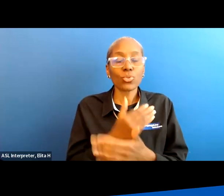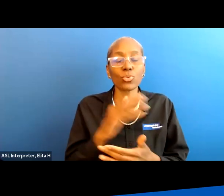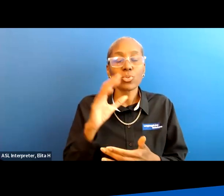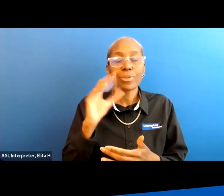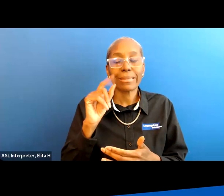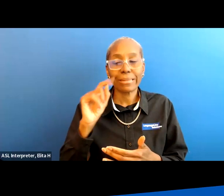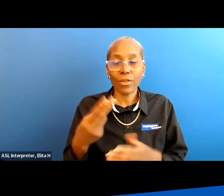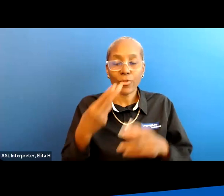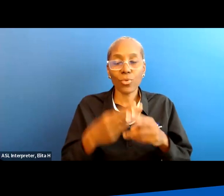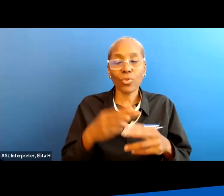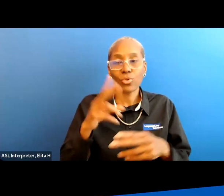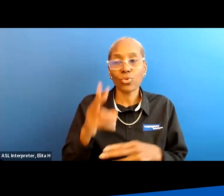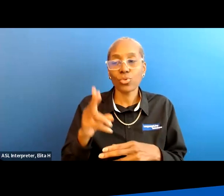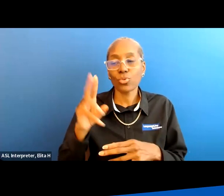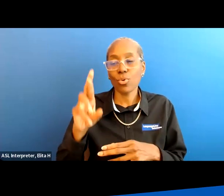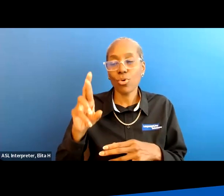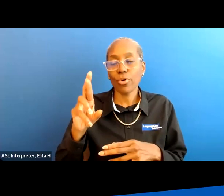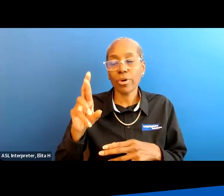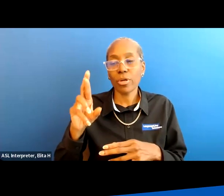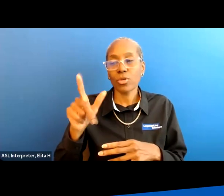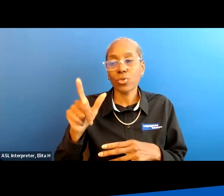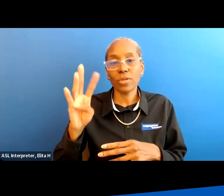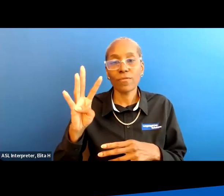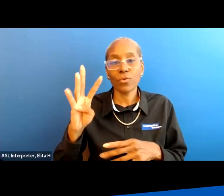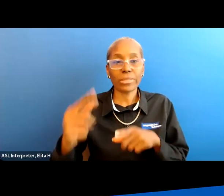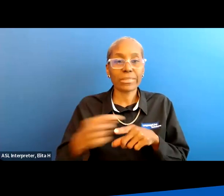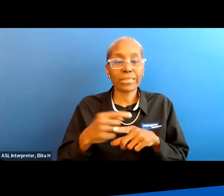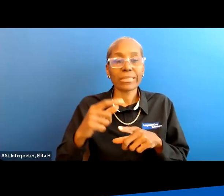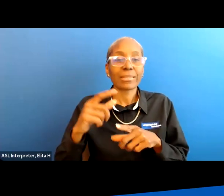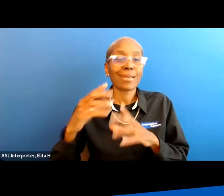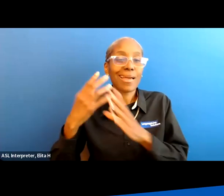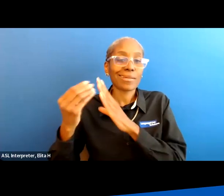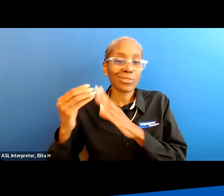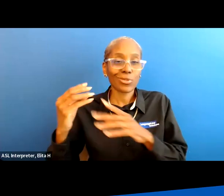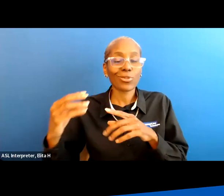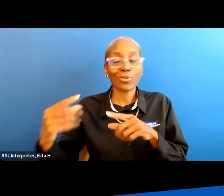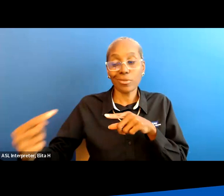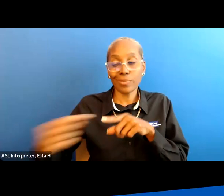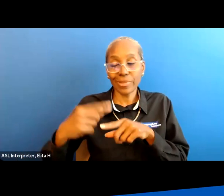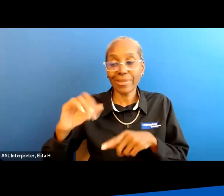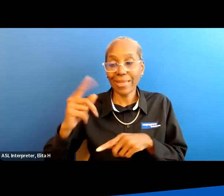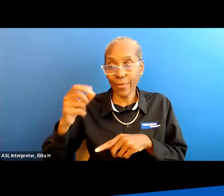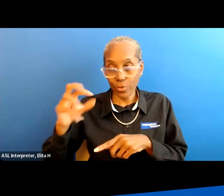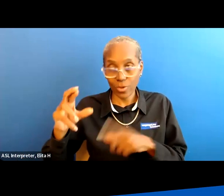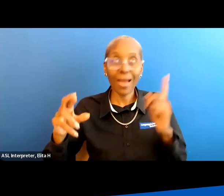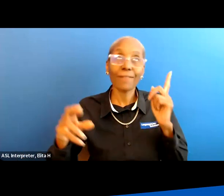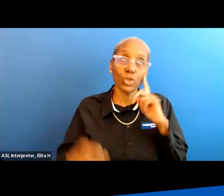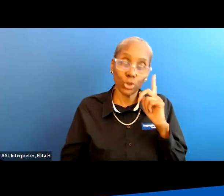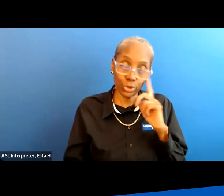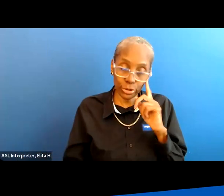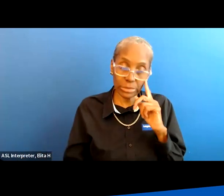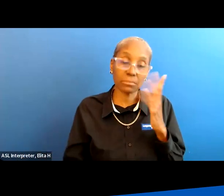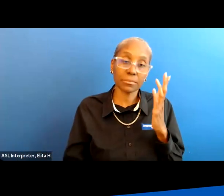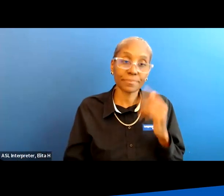24 technology external catheter and somebody says have you heard about it well i've heard about it and i i